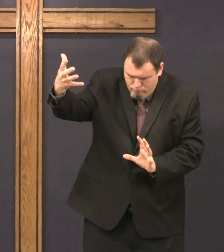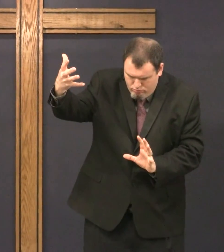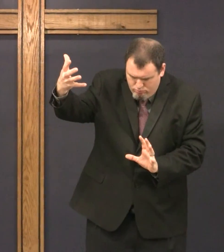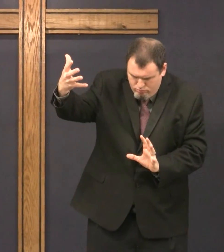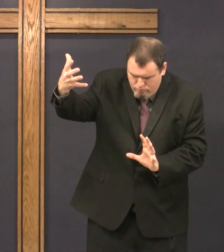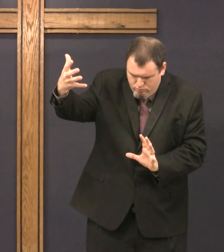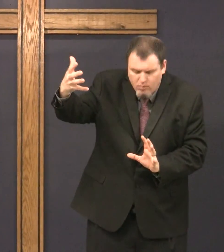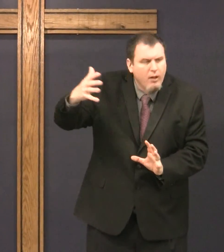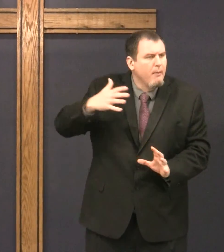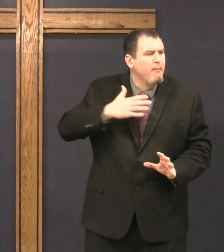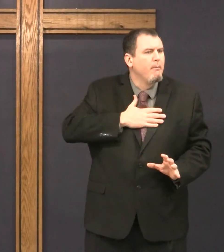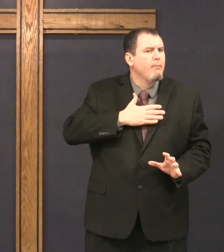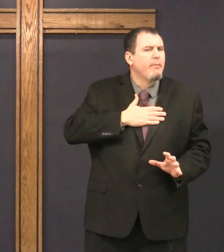His whole world